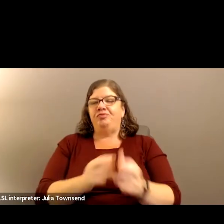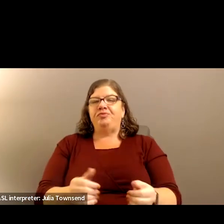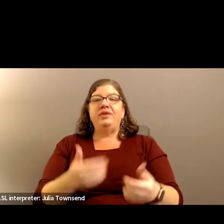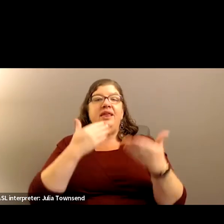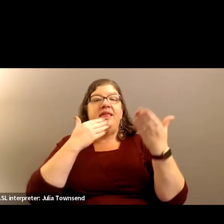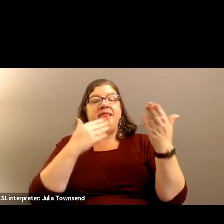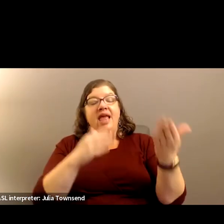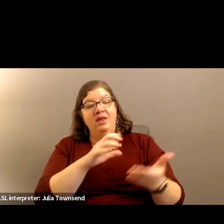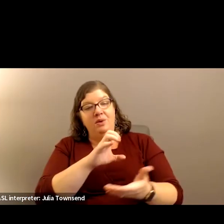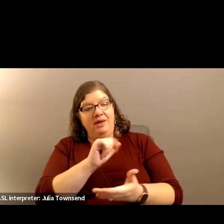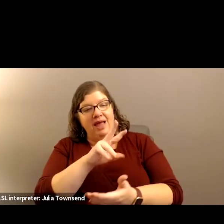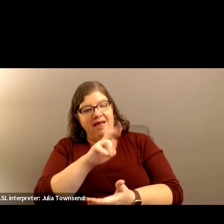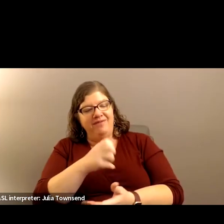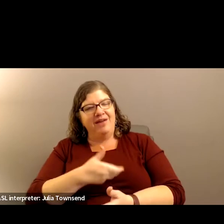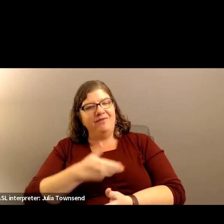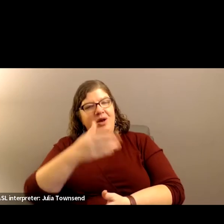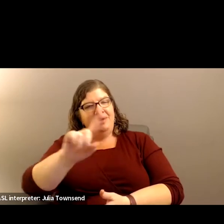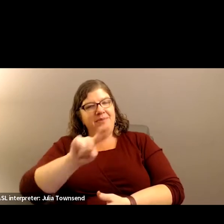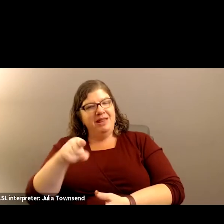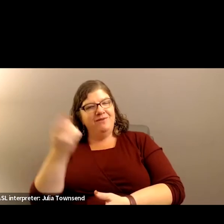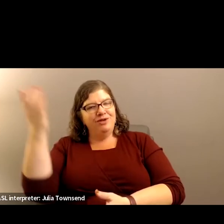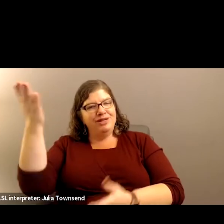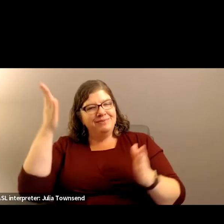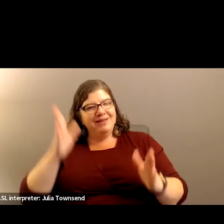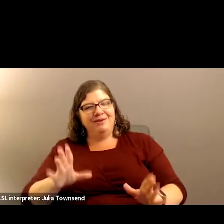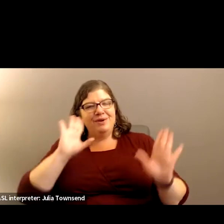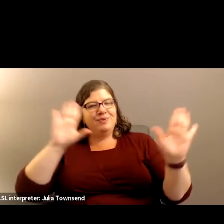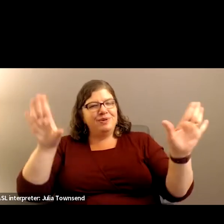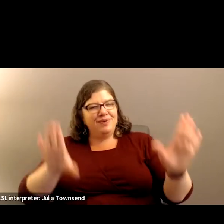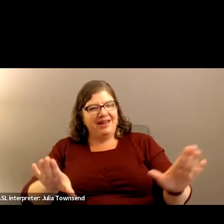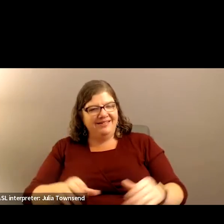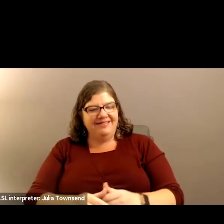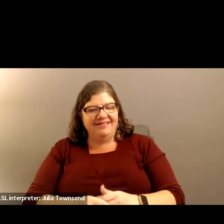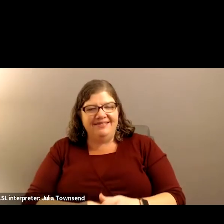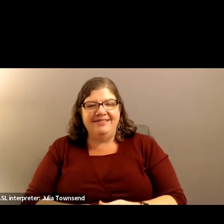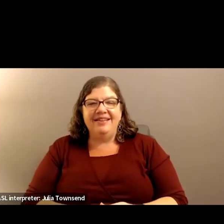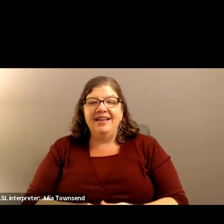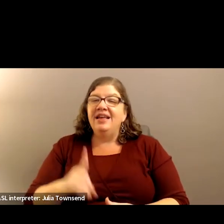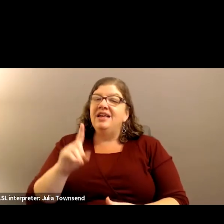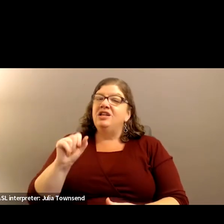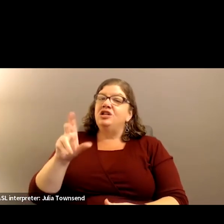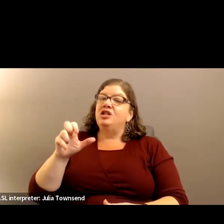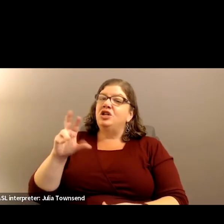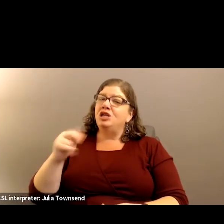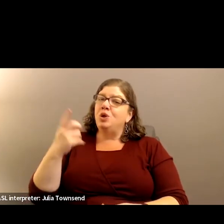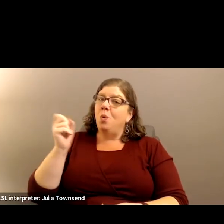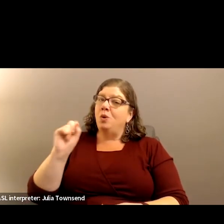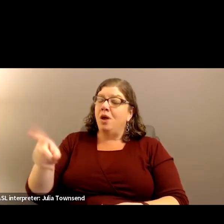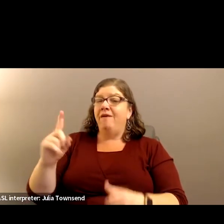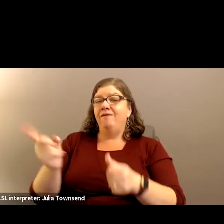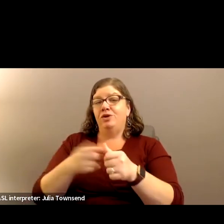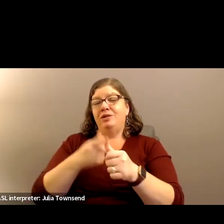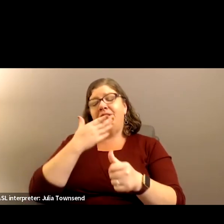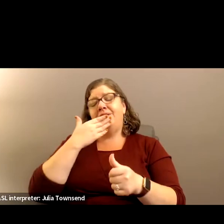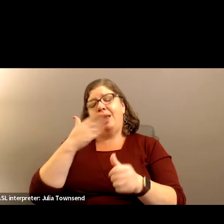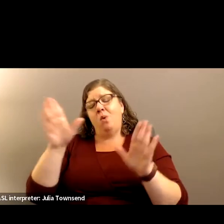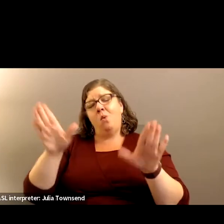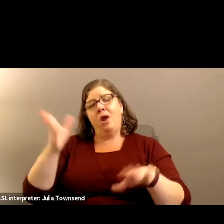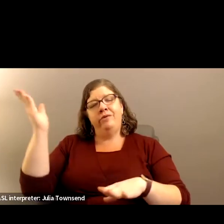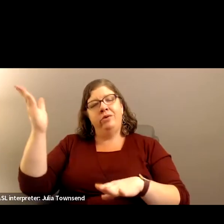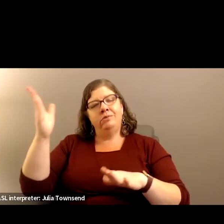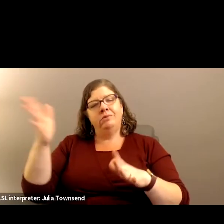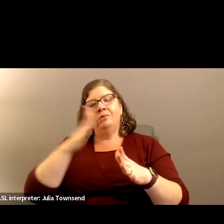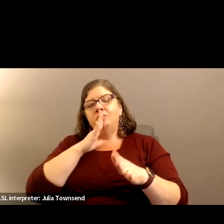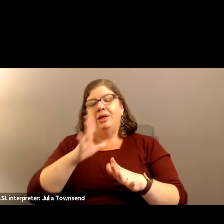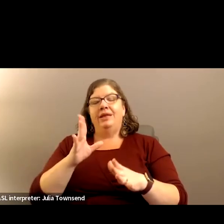And thank you, Kavya, for inviting me to be the first speaker. Sounds great. Dawson, I do have a question. First of all, thank you for that wonderful presentation.